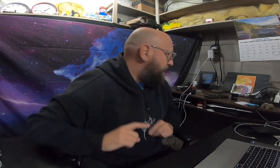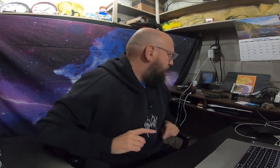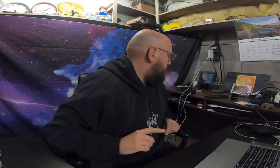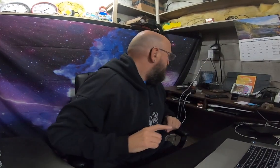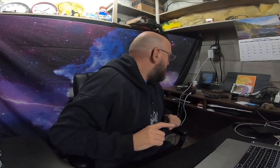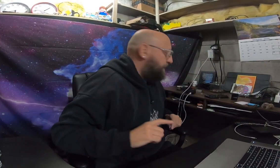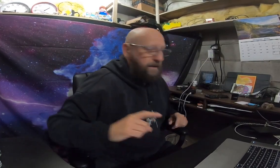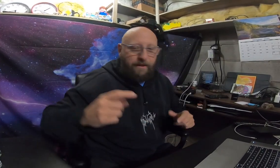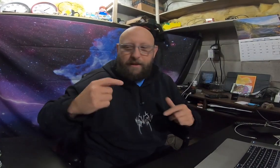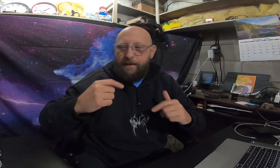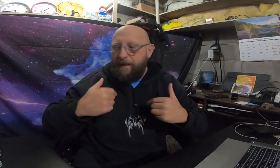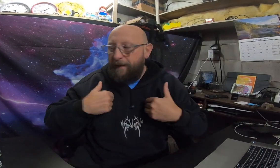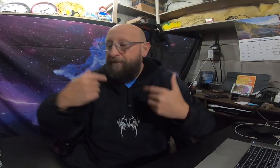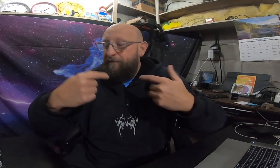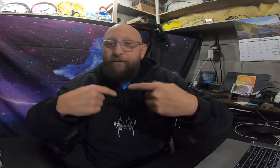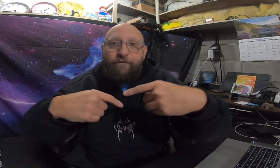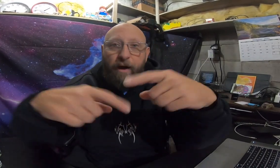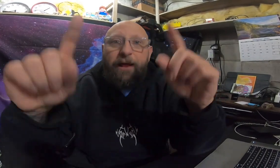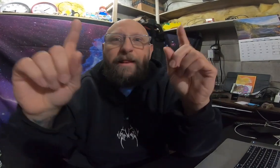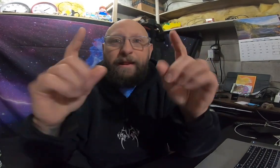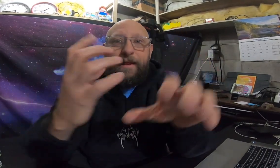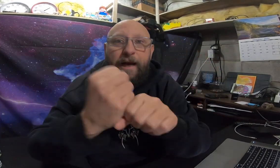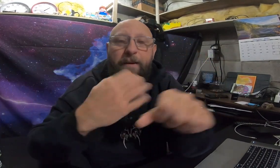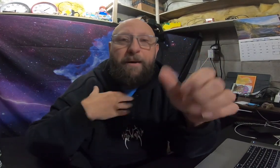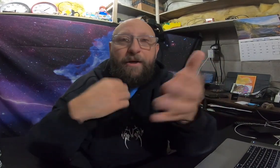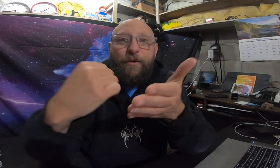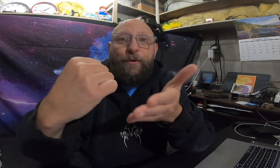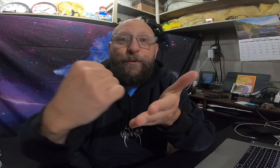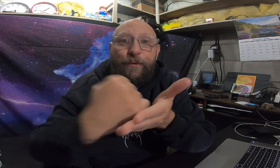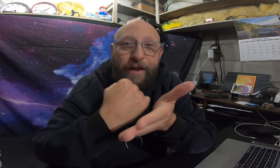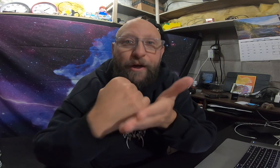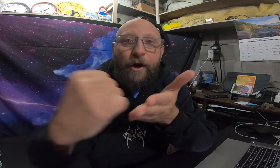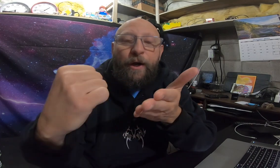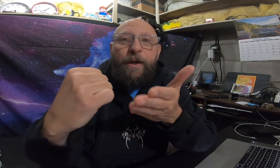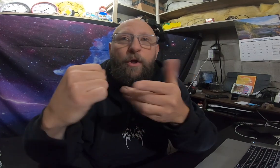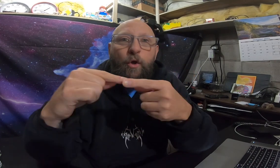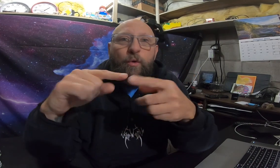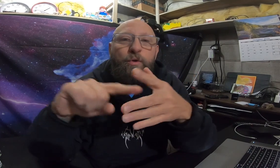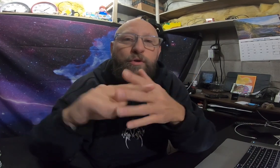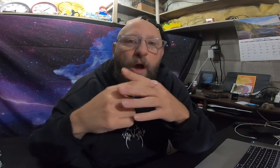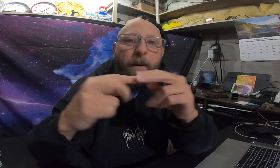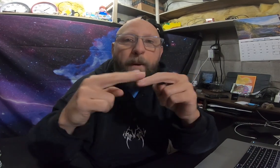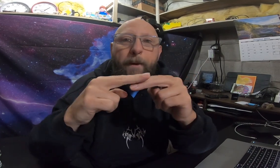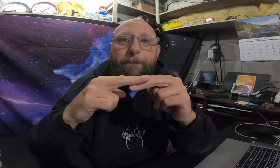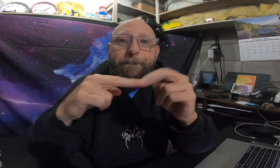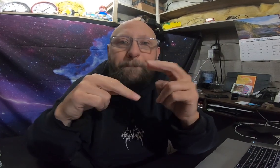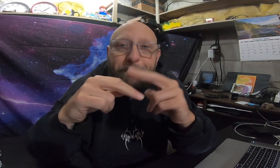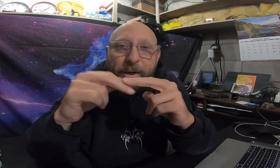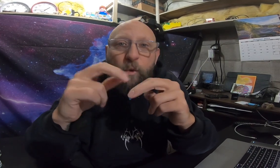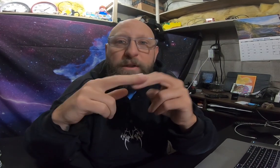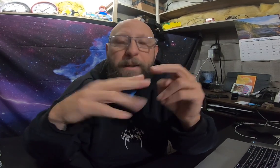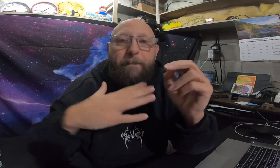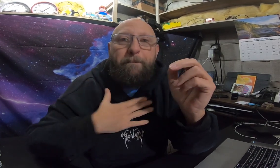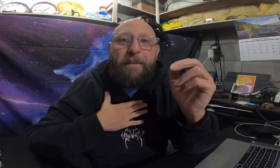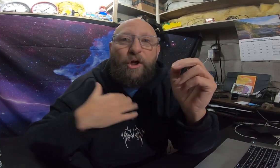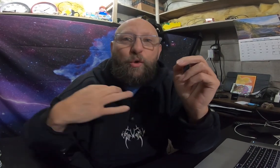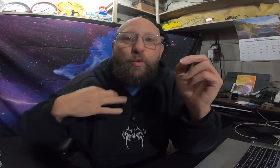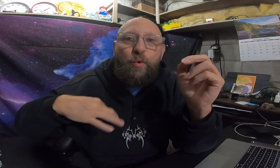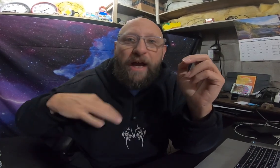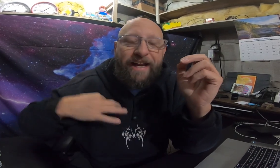i finally got my credit card to start building my credit